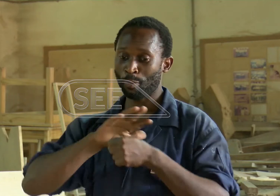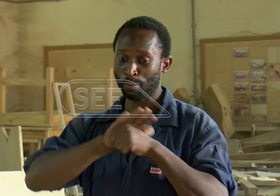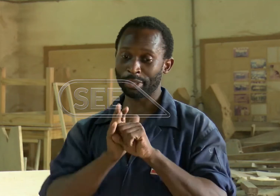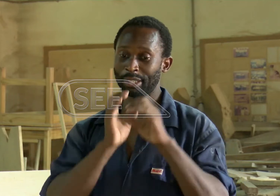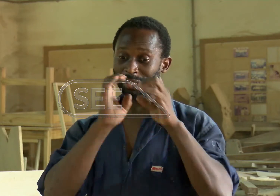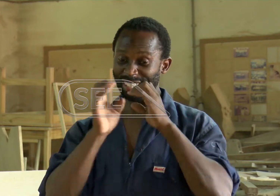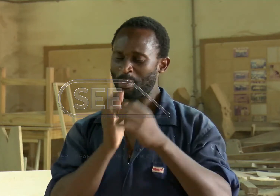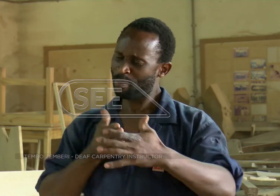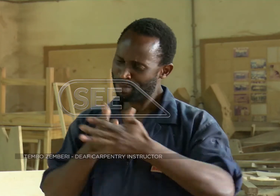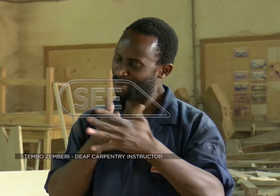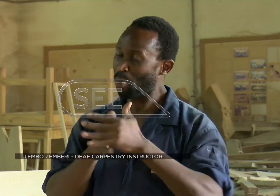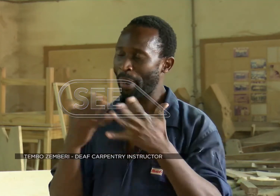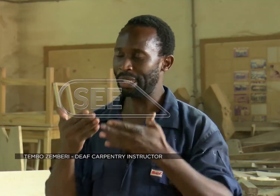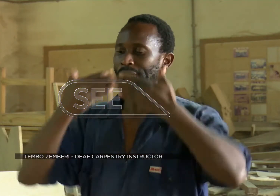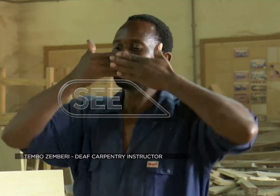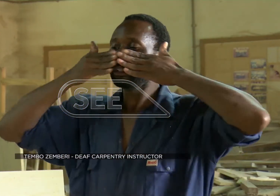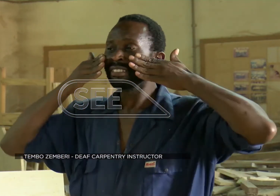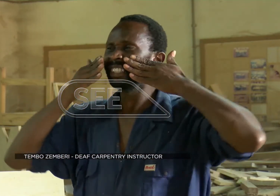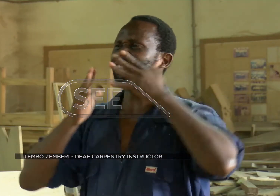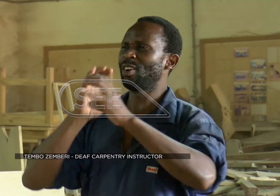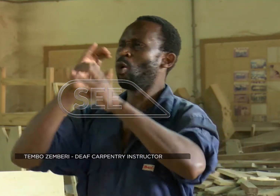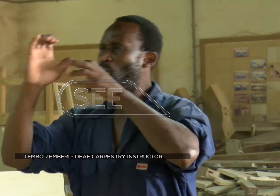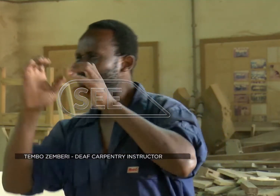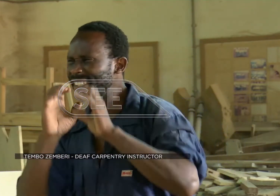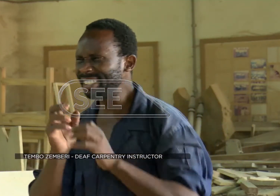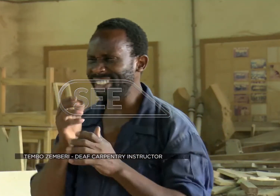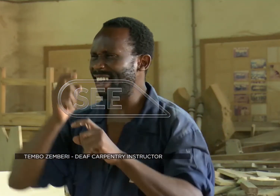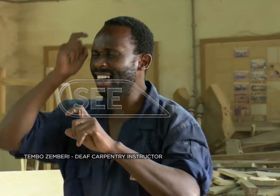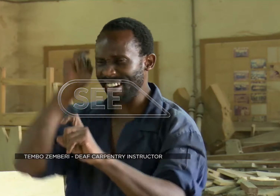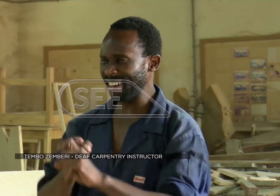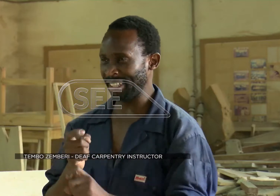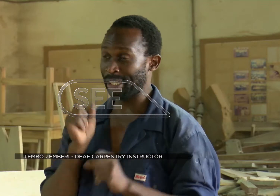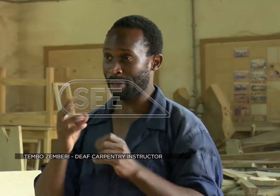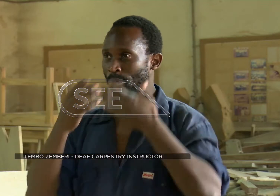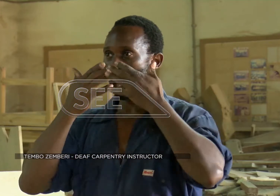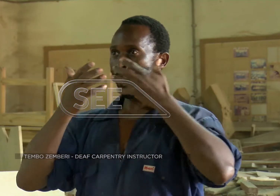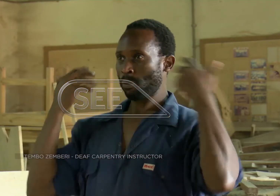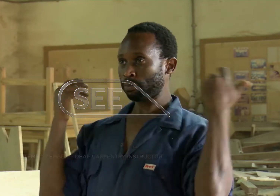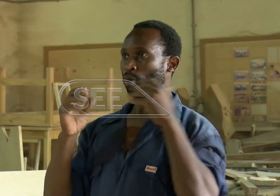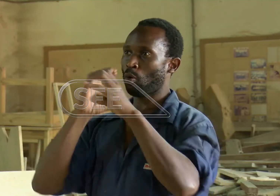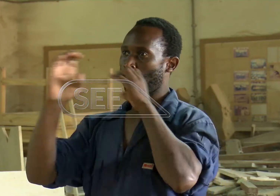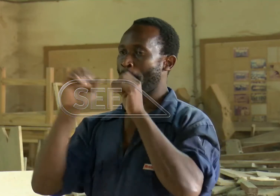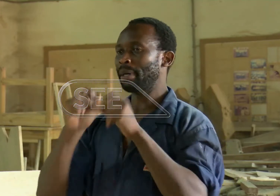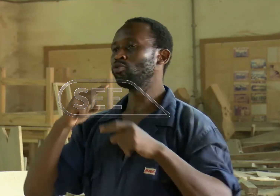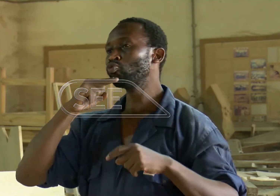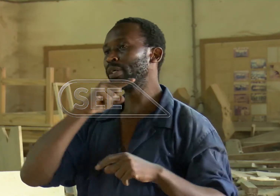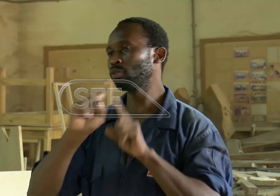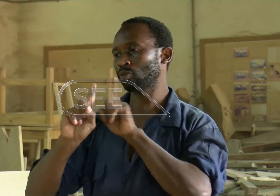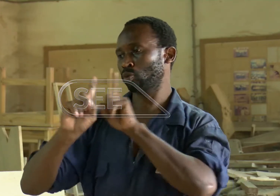For instance, of course, that is the way the Deaf do communicate because when you do put on a mask, you won't be able to